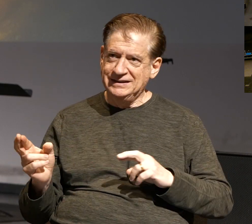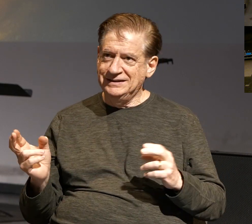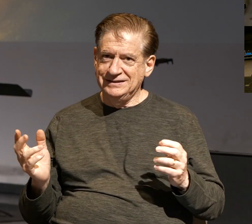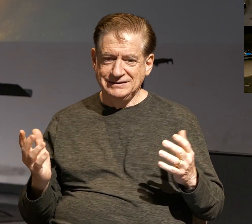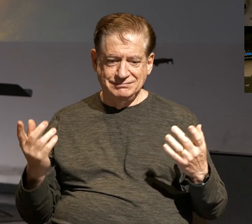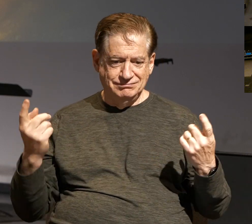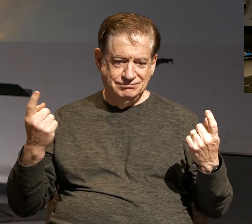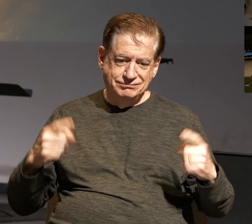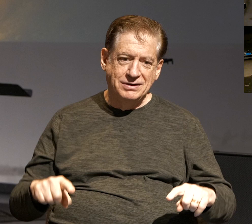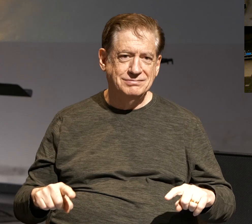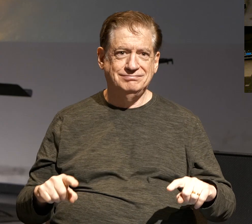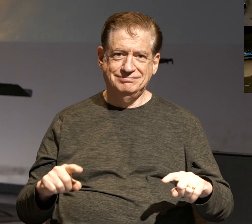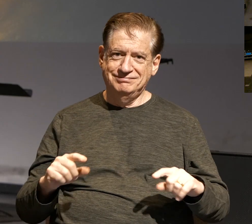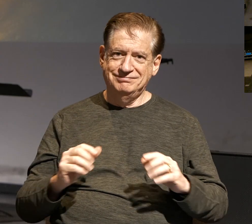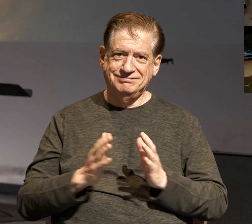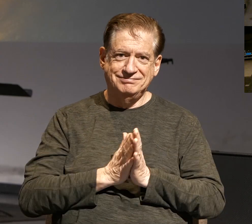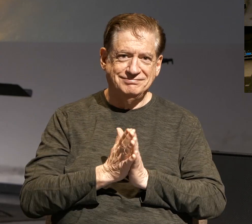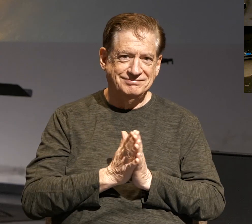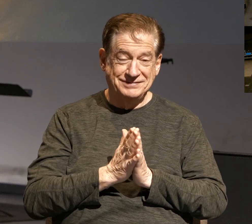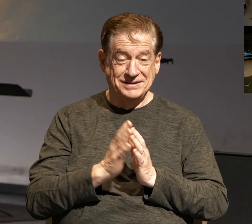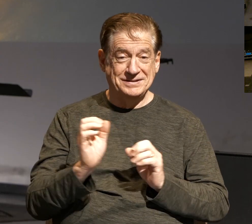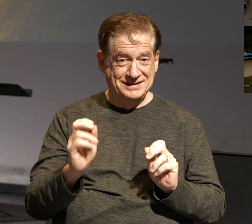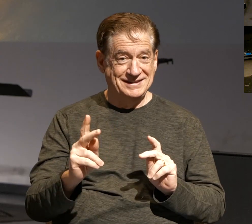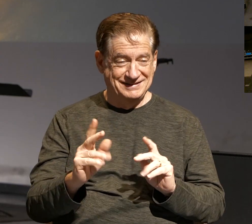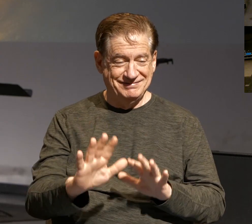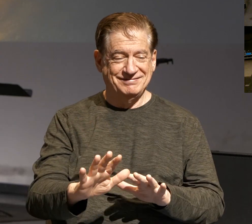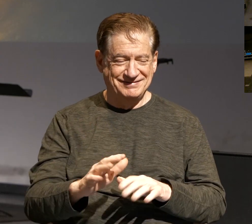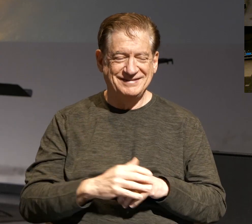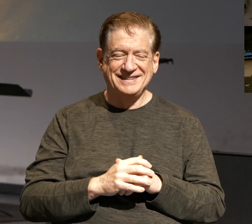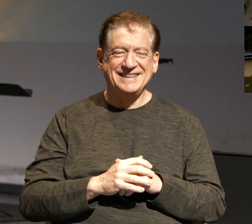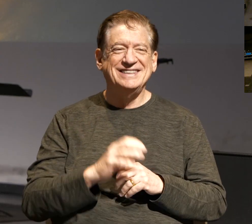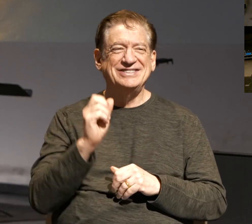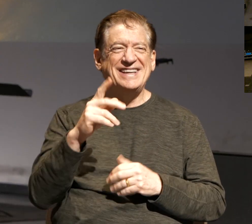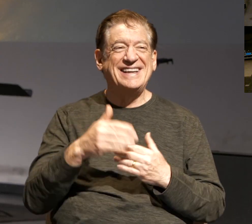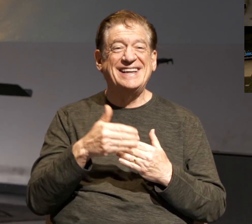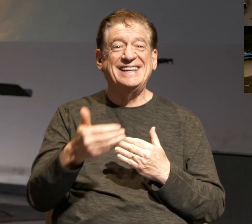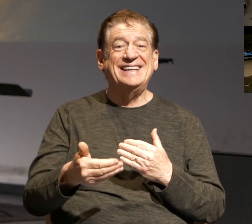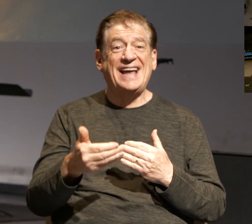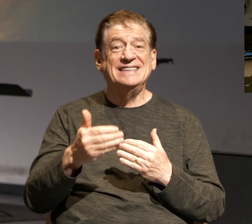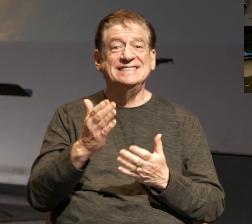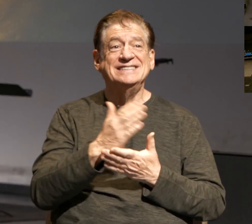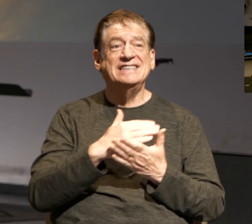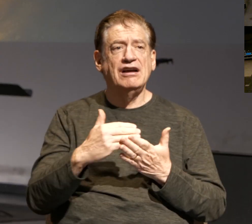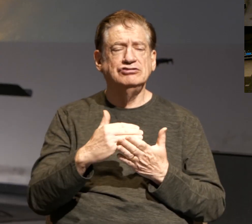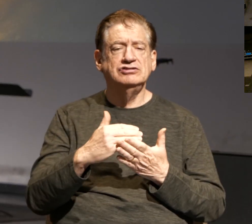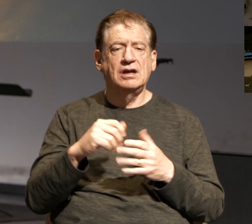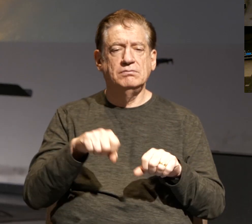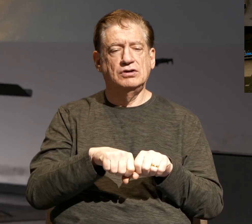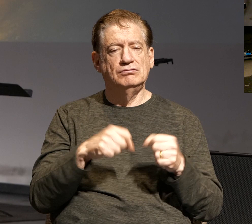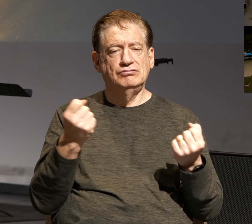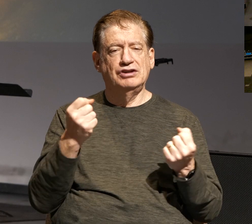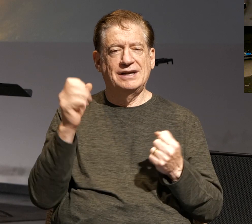souls here. I'm sort of, all right? So, for this next section, I'm actually going to break a preaching rule right here, and I'm going to give you